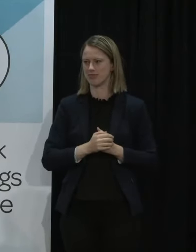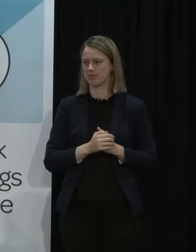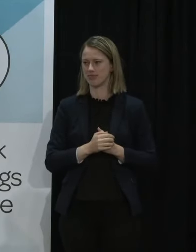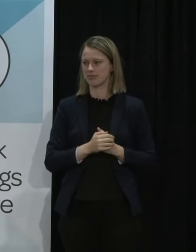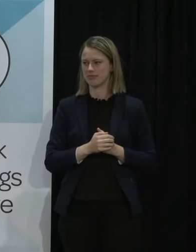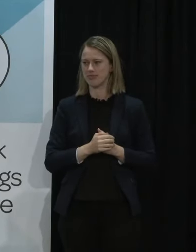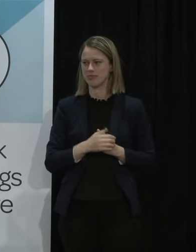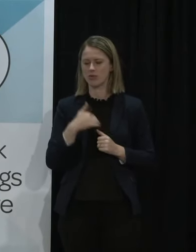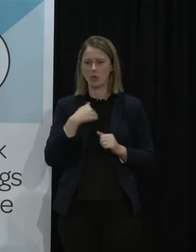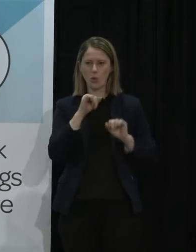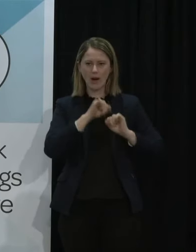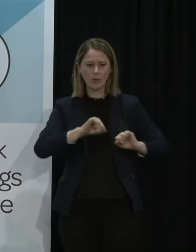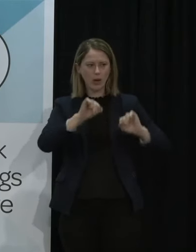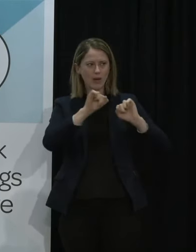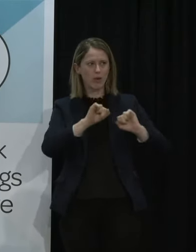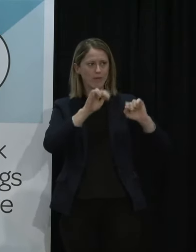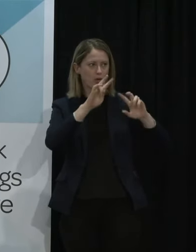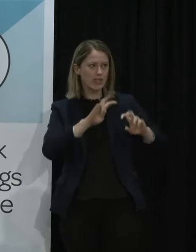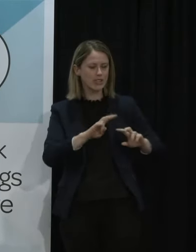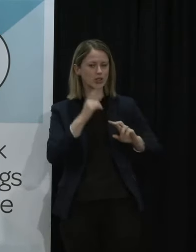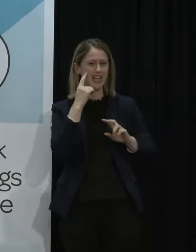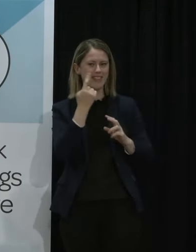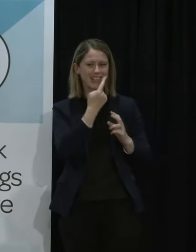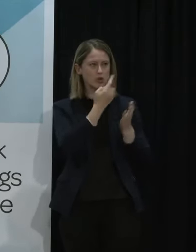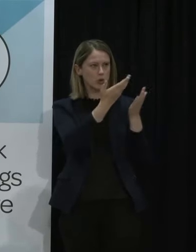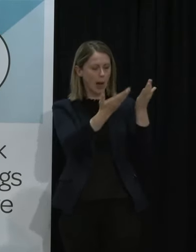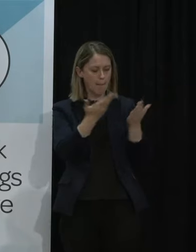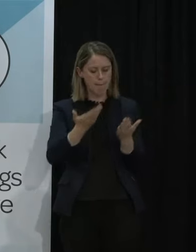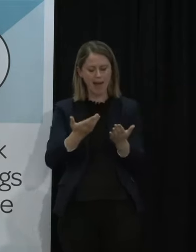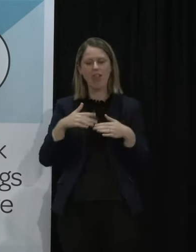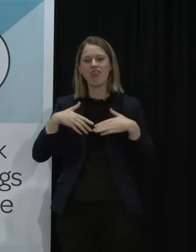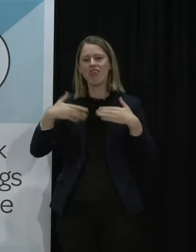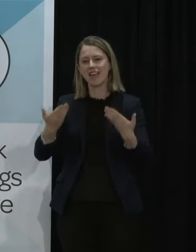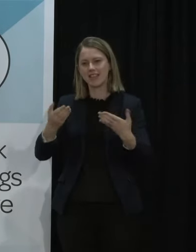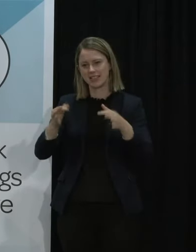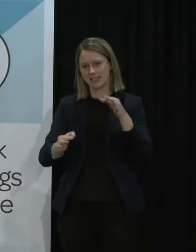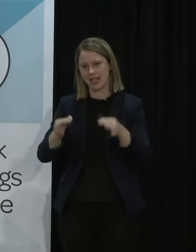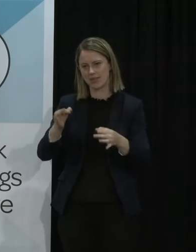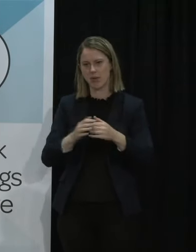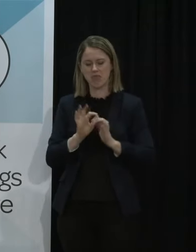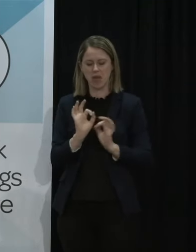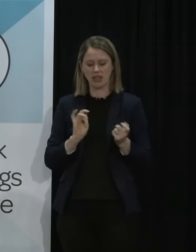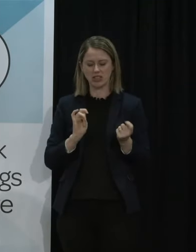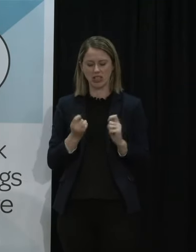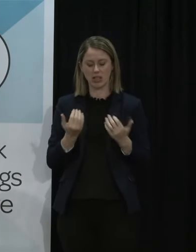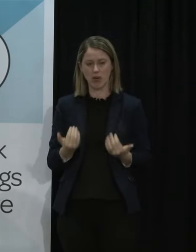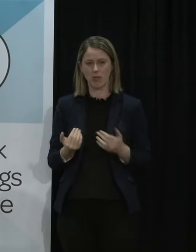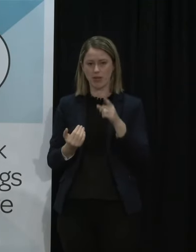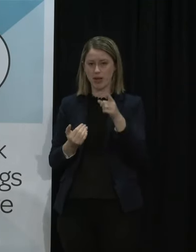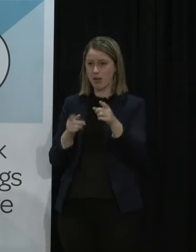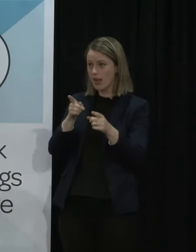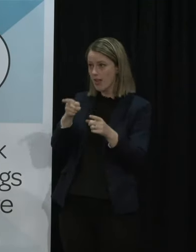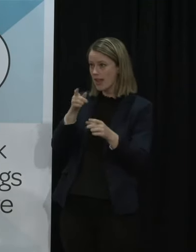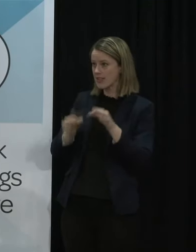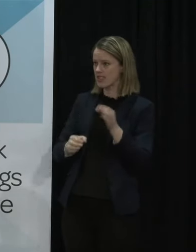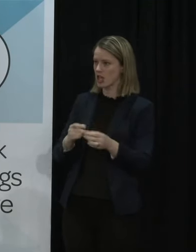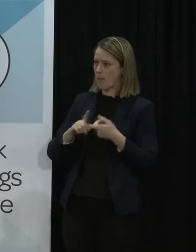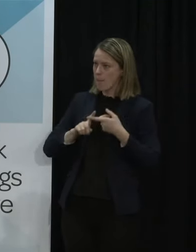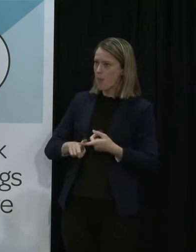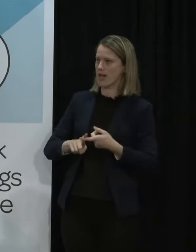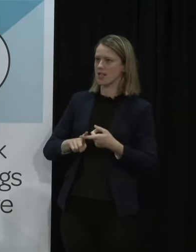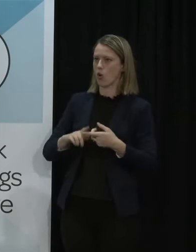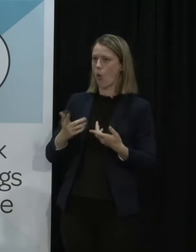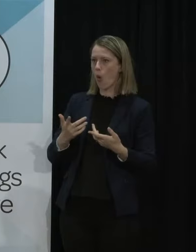the research and evidence that sits in front of us when we make any substantial decisions like that but none have been changed to date we haven